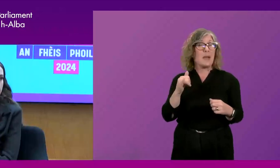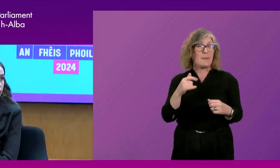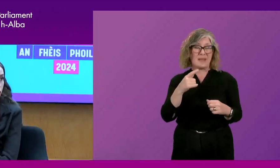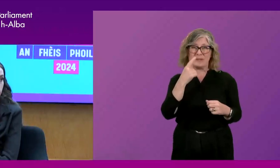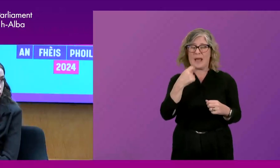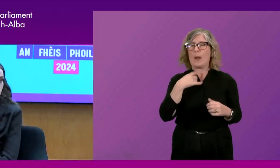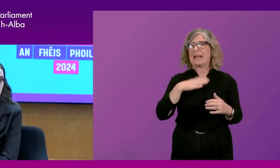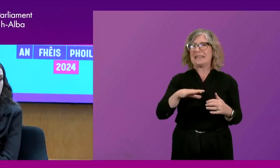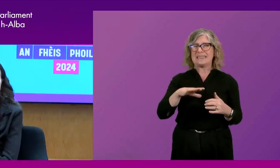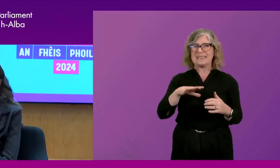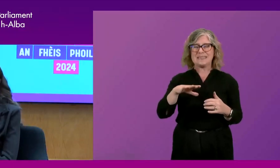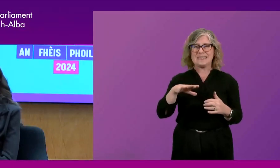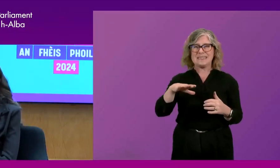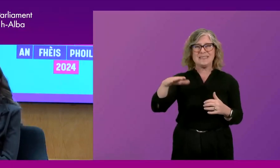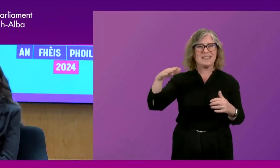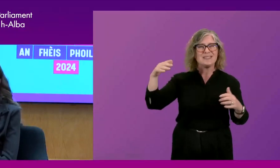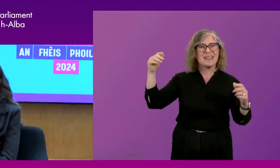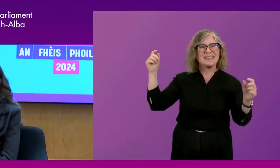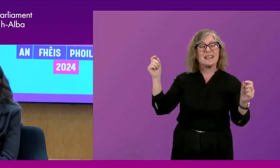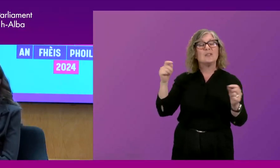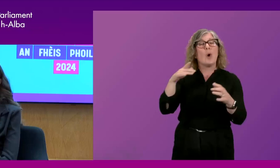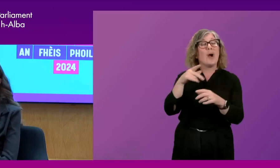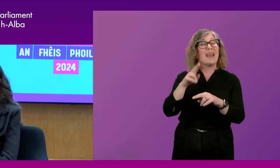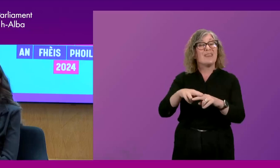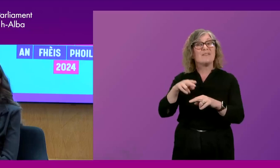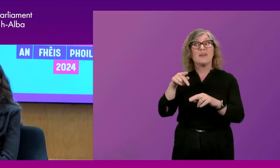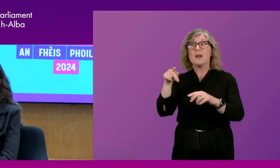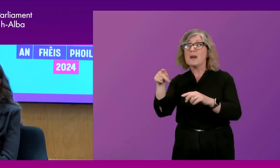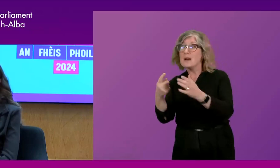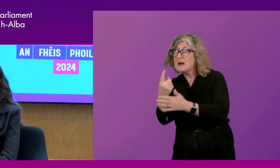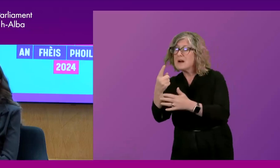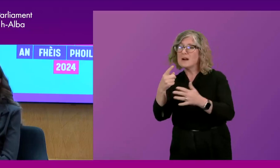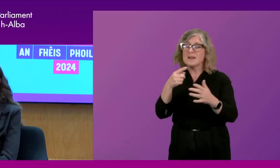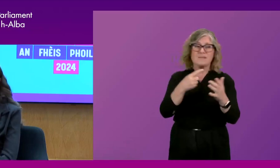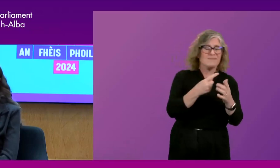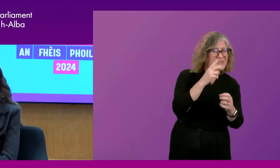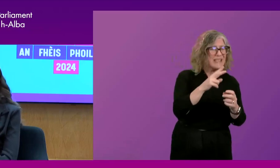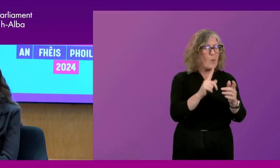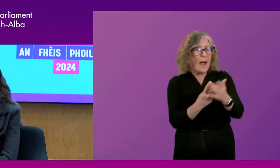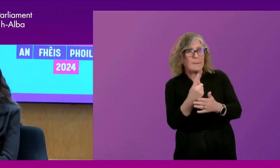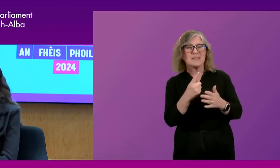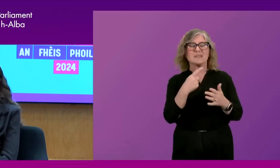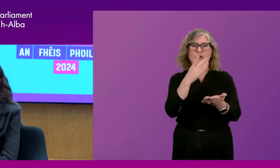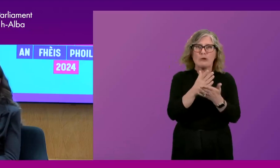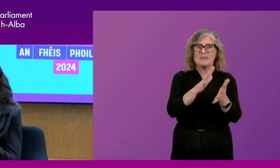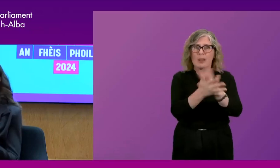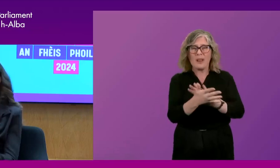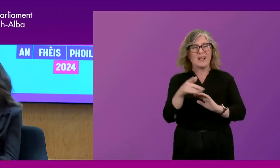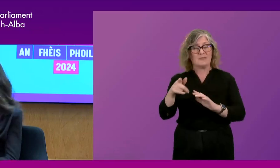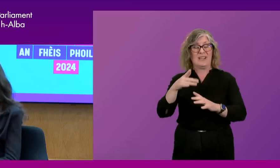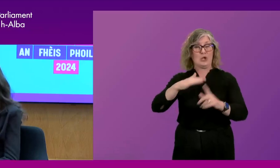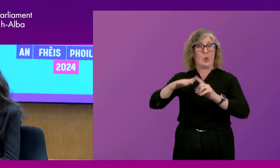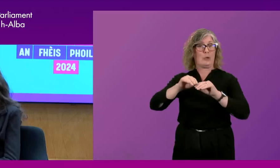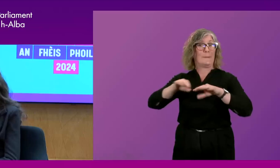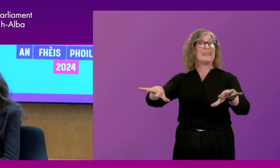is not easily achieved at all. I think social media has really damaged our trust in politics and how we